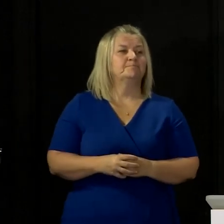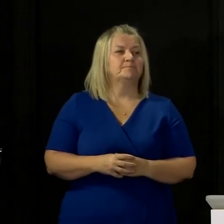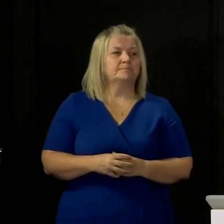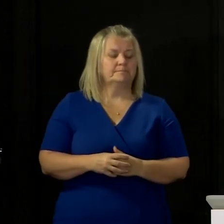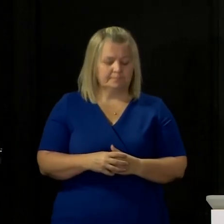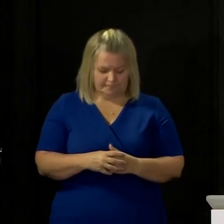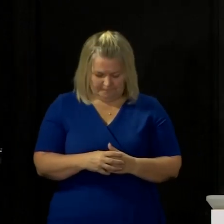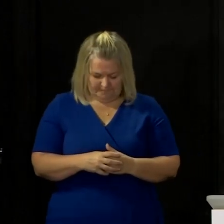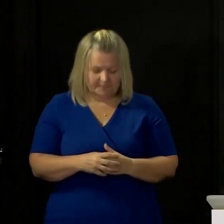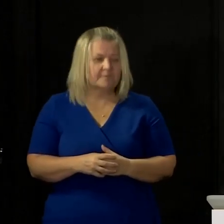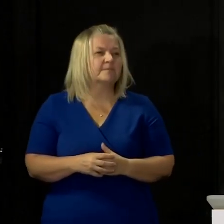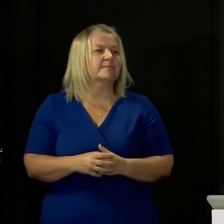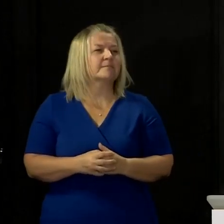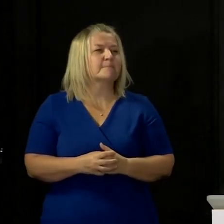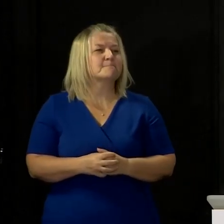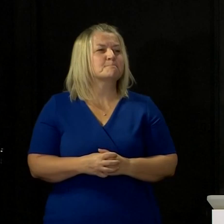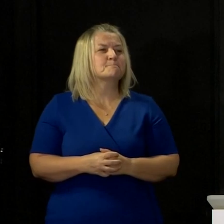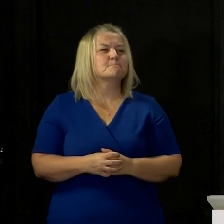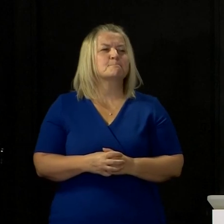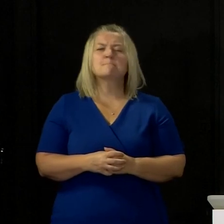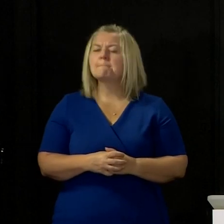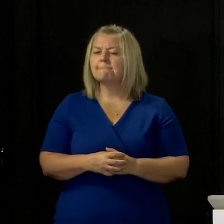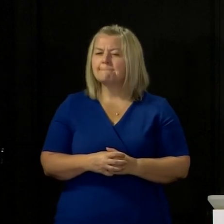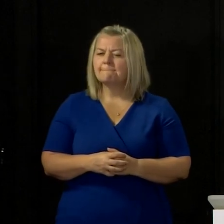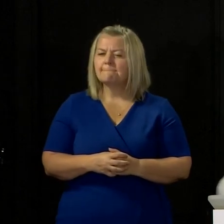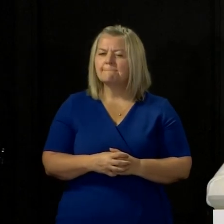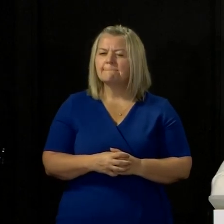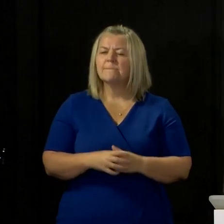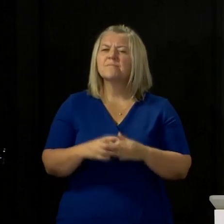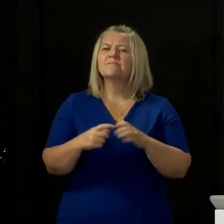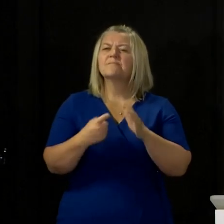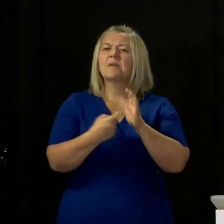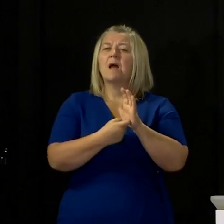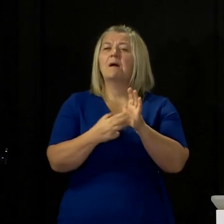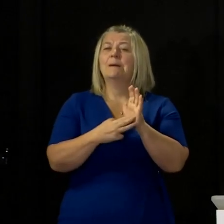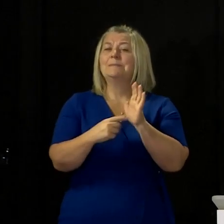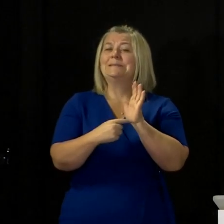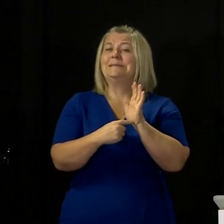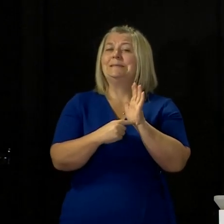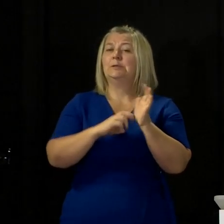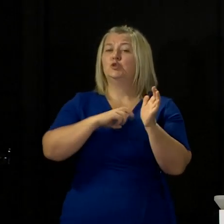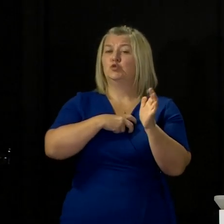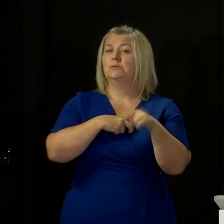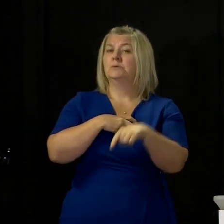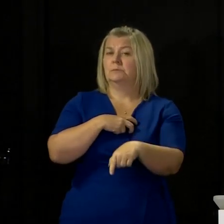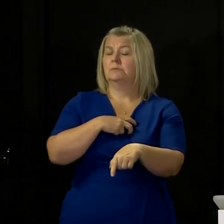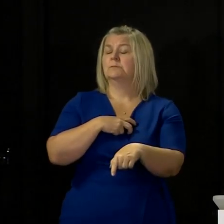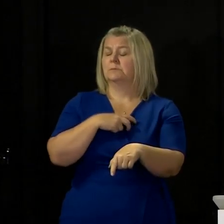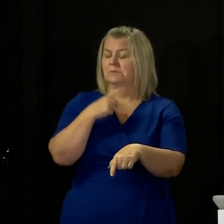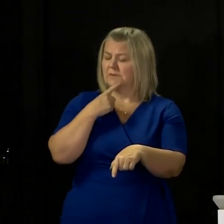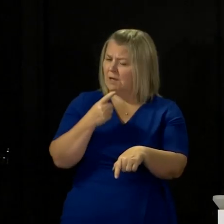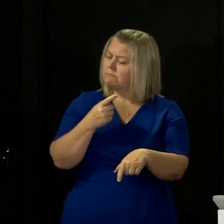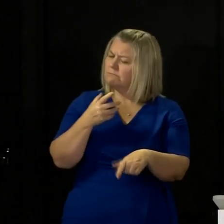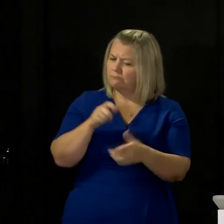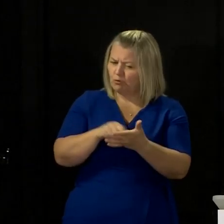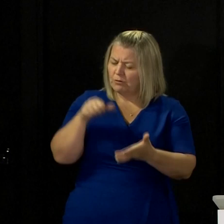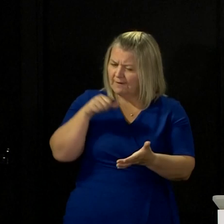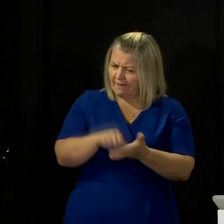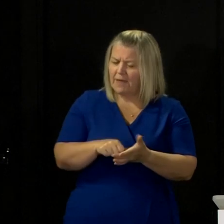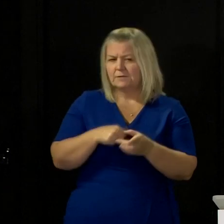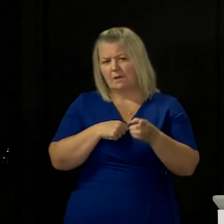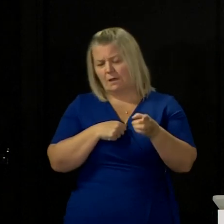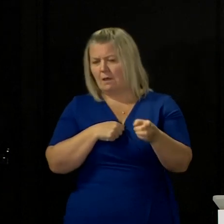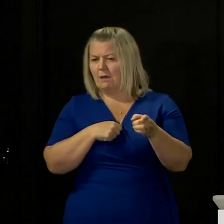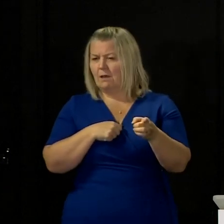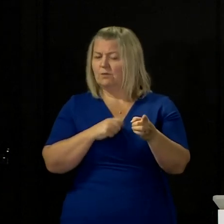Thank you, First Minister. The RMT union say they've written to you today calling for railway enhancement